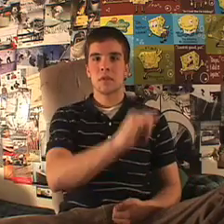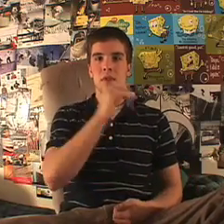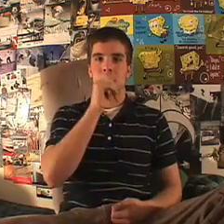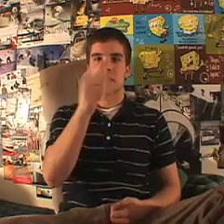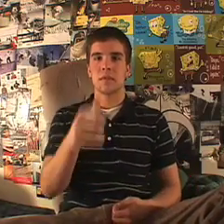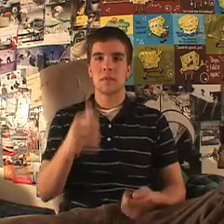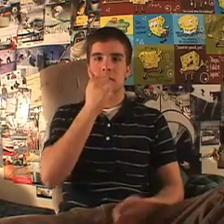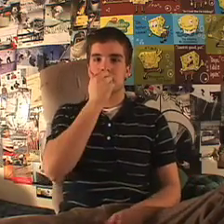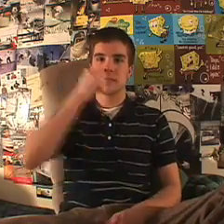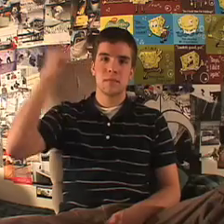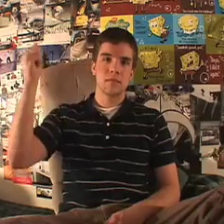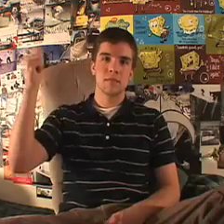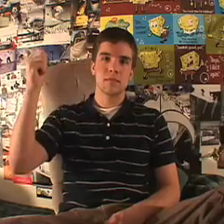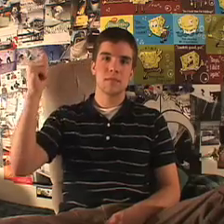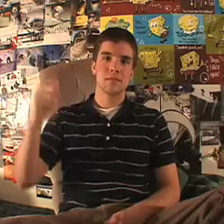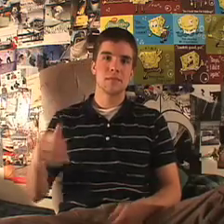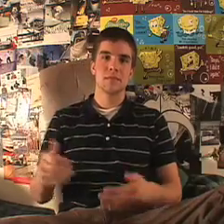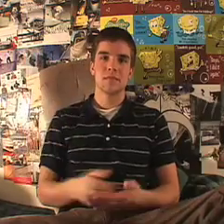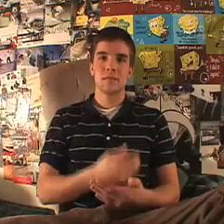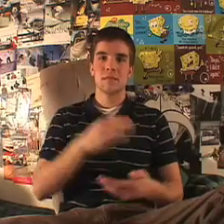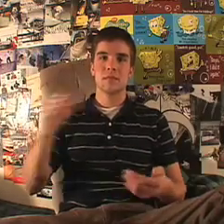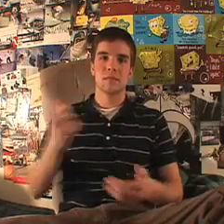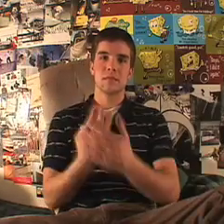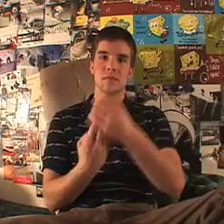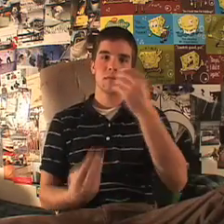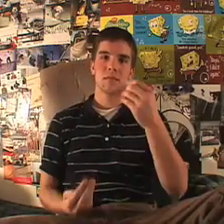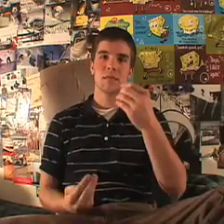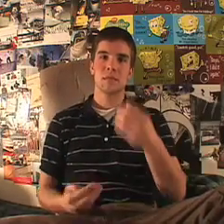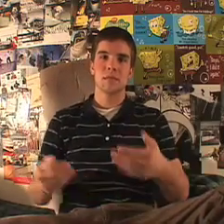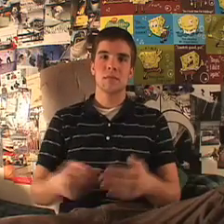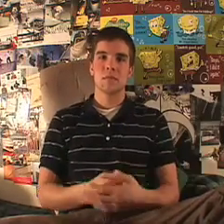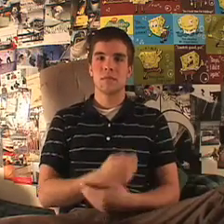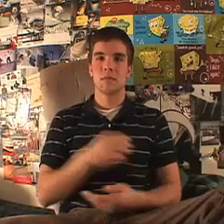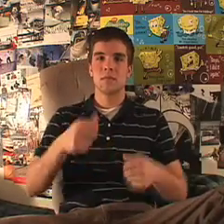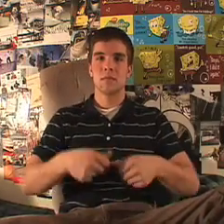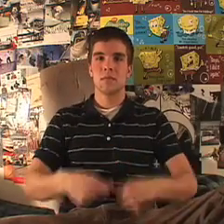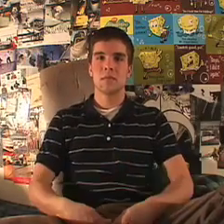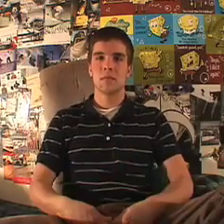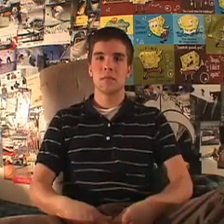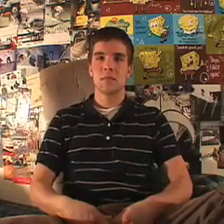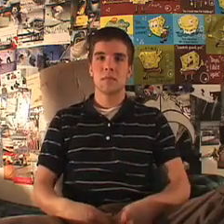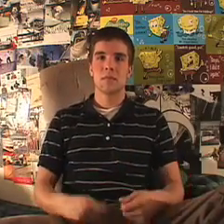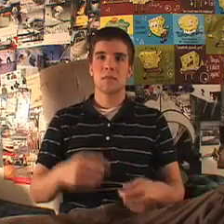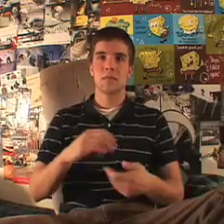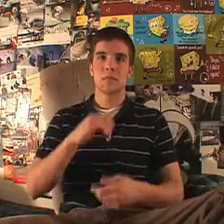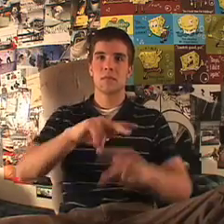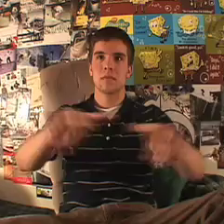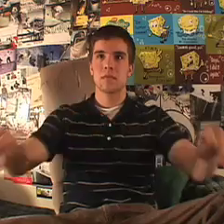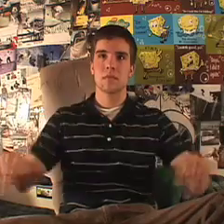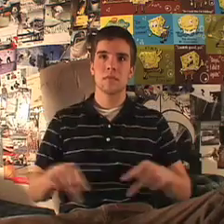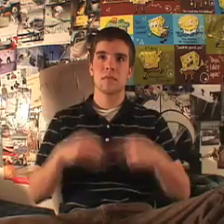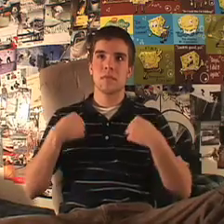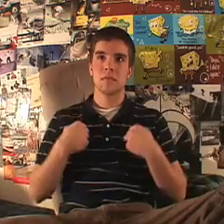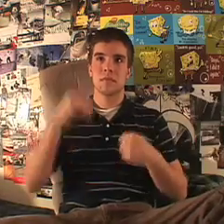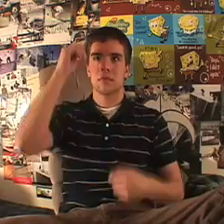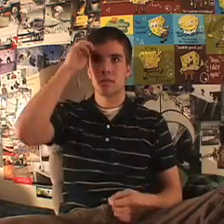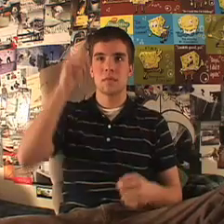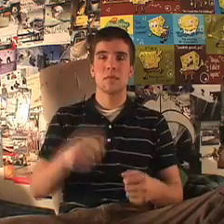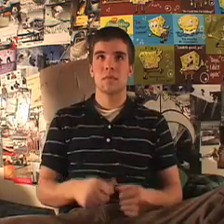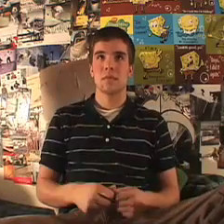not for better Some have gone and some remain All these places have their moments